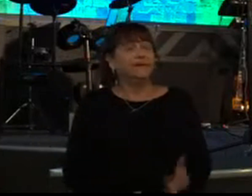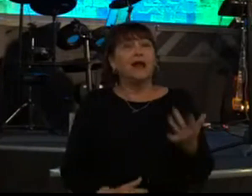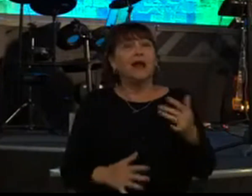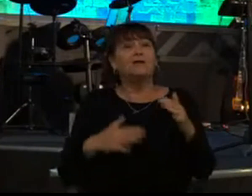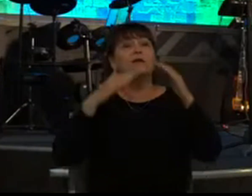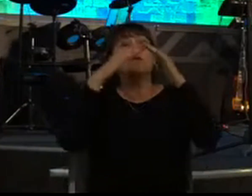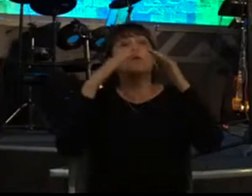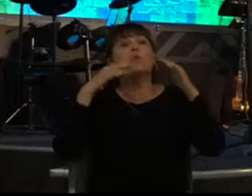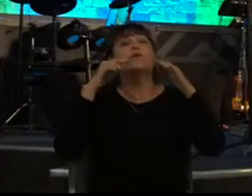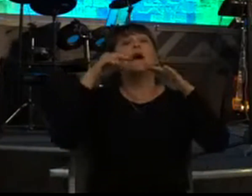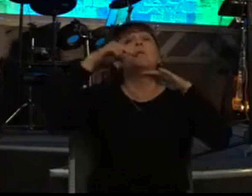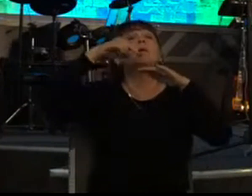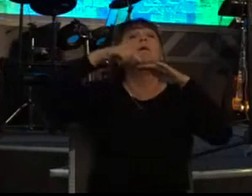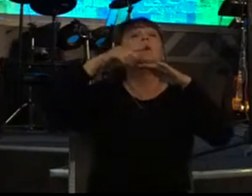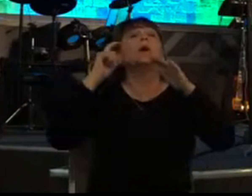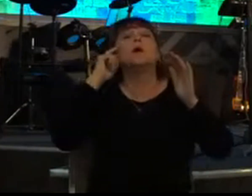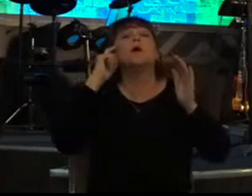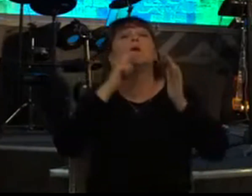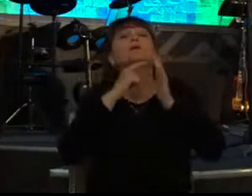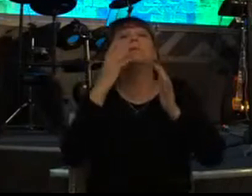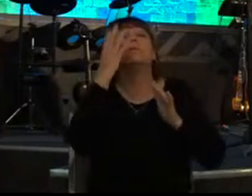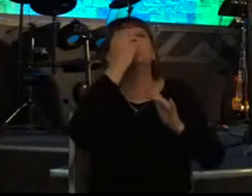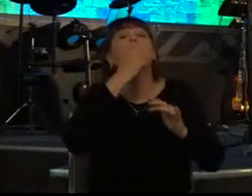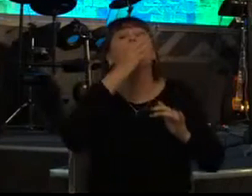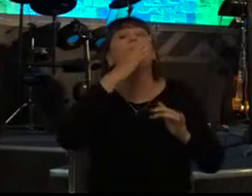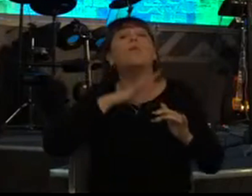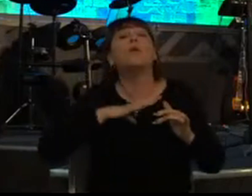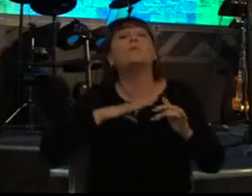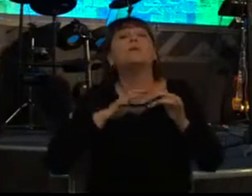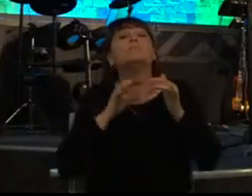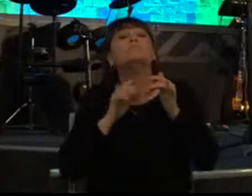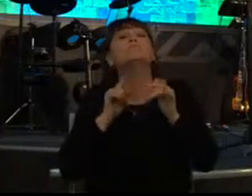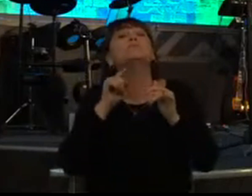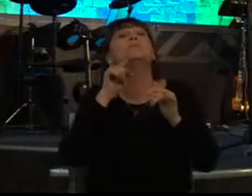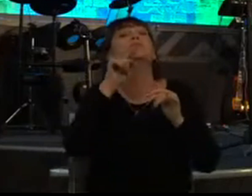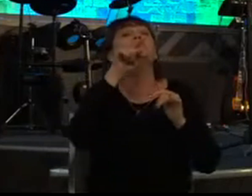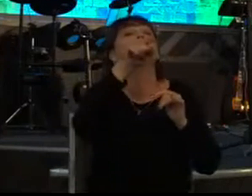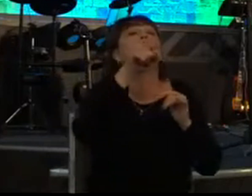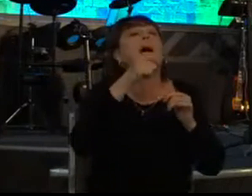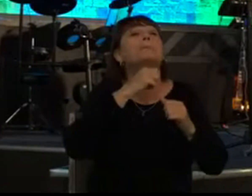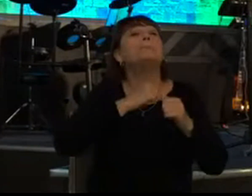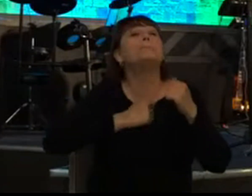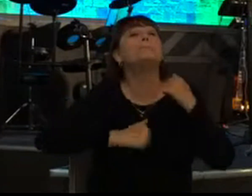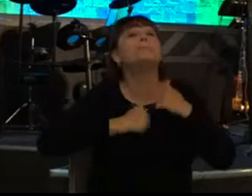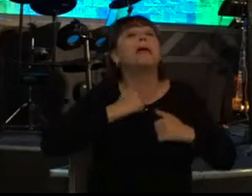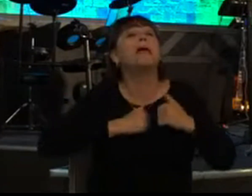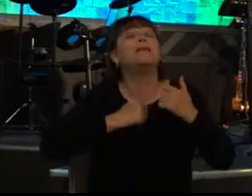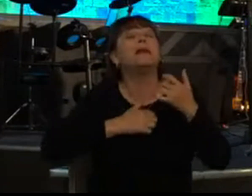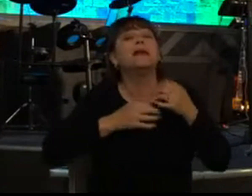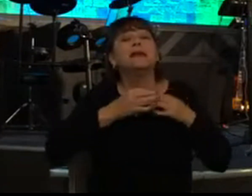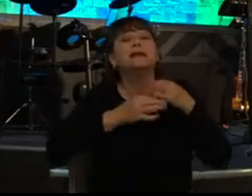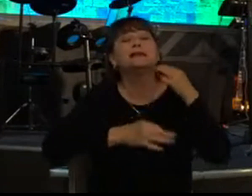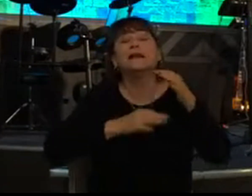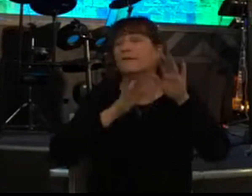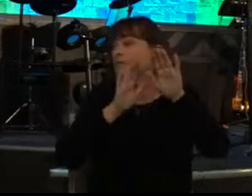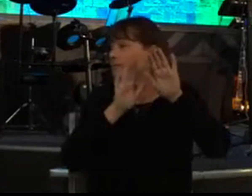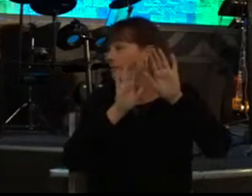he noticed that beautiful woman a few rooftops over taking a bath and rather than david turning away and fleeing